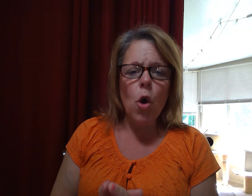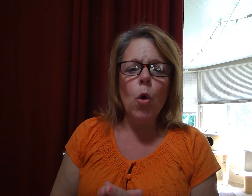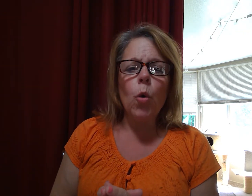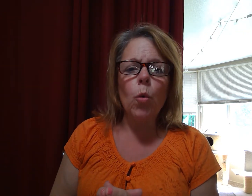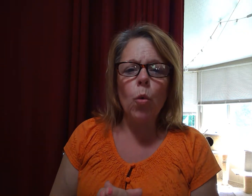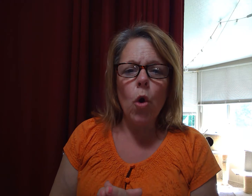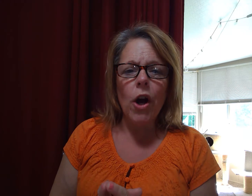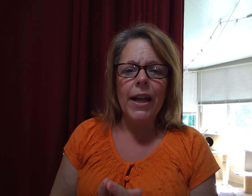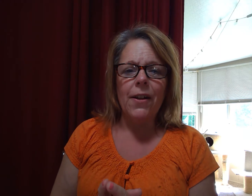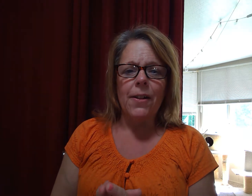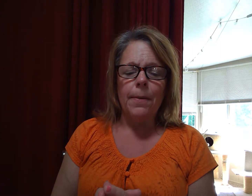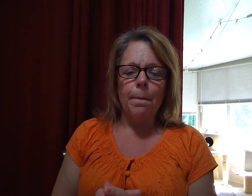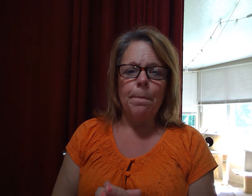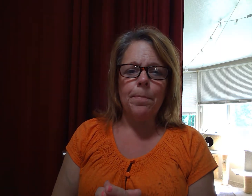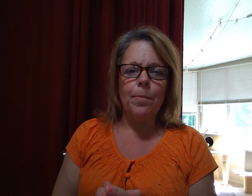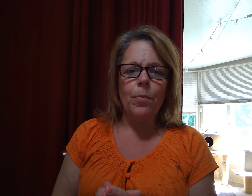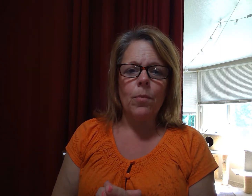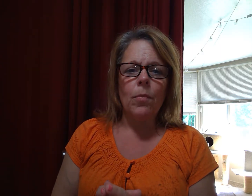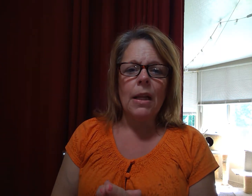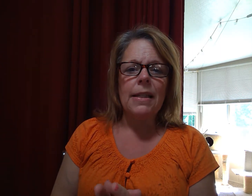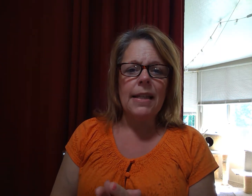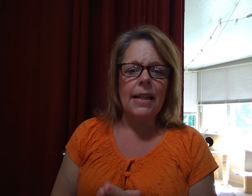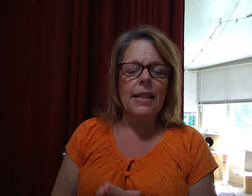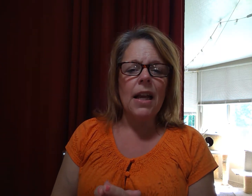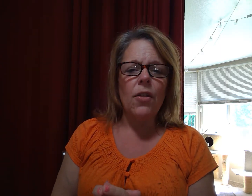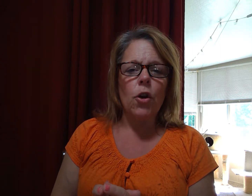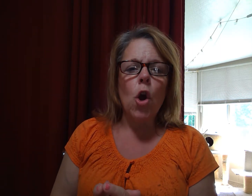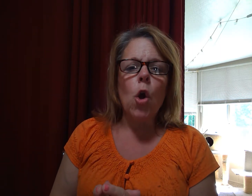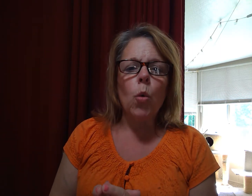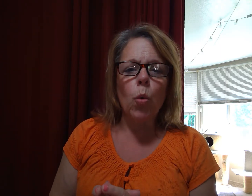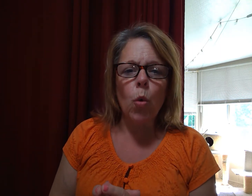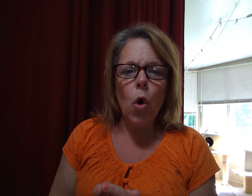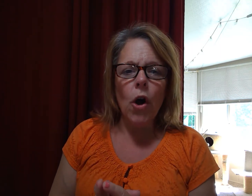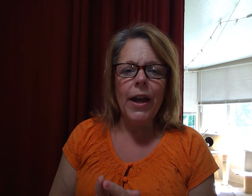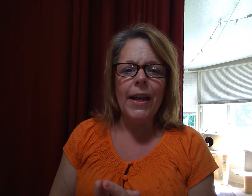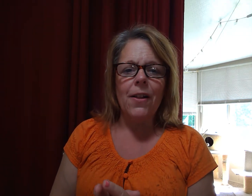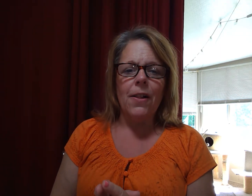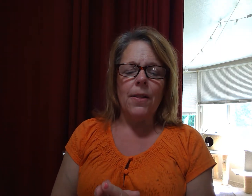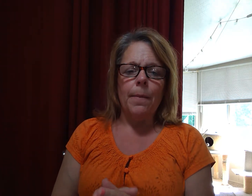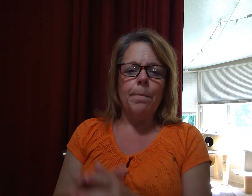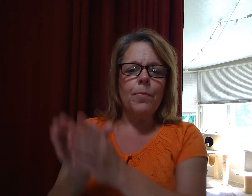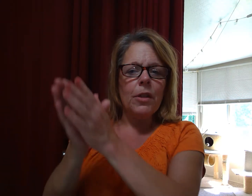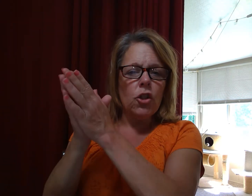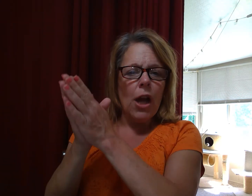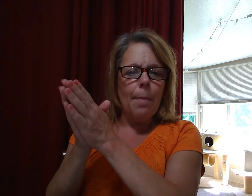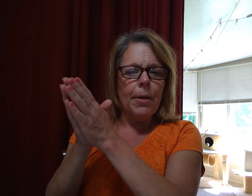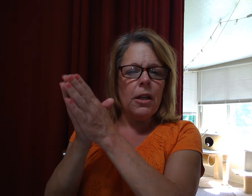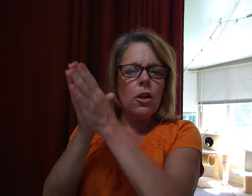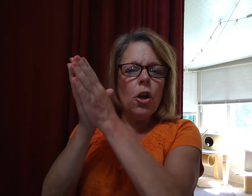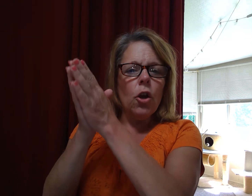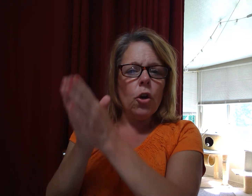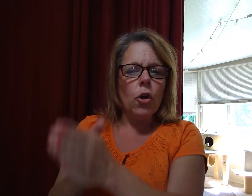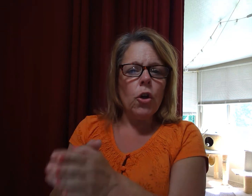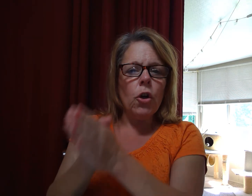royal. Say it together. Royal. Chop it. R.